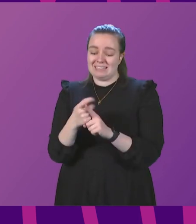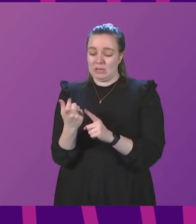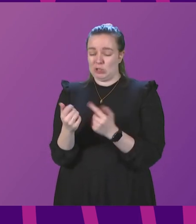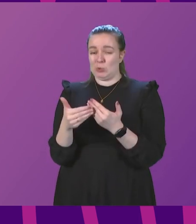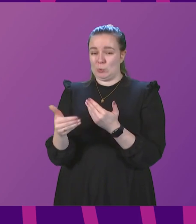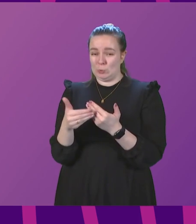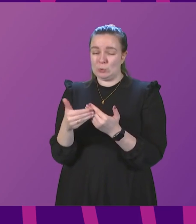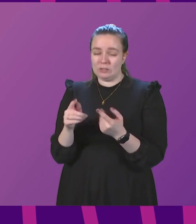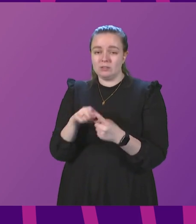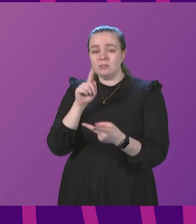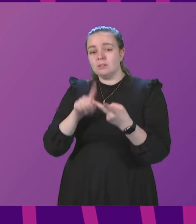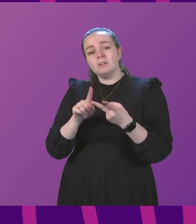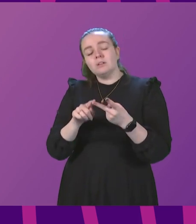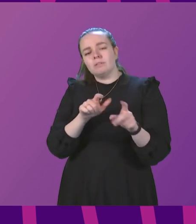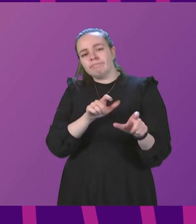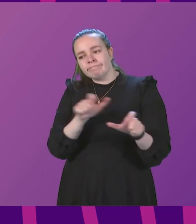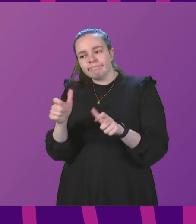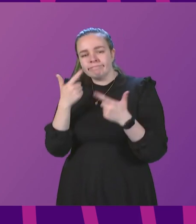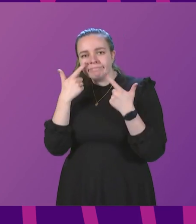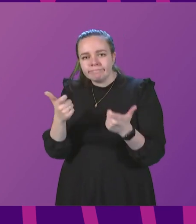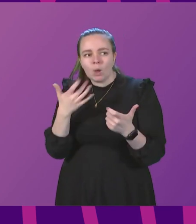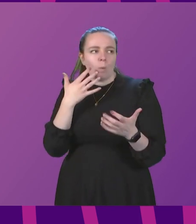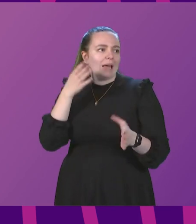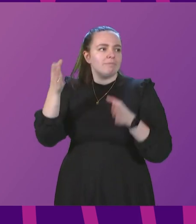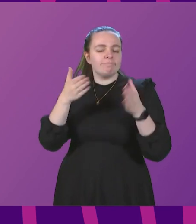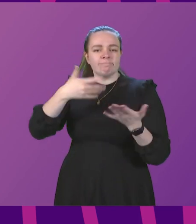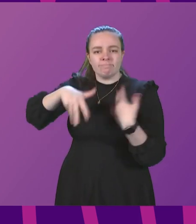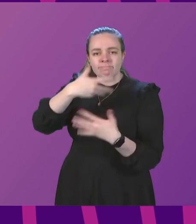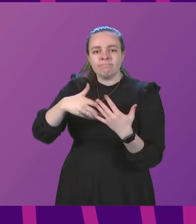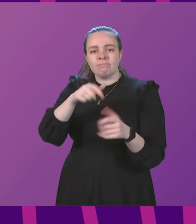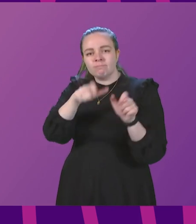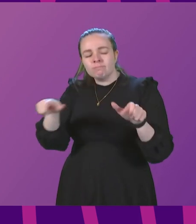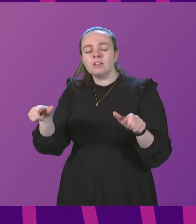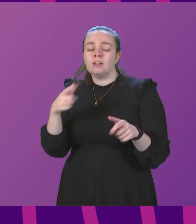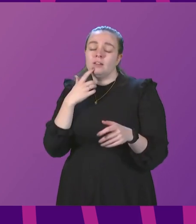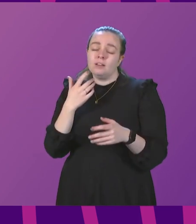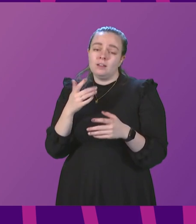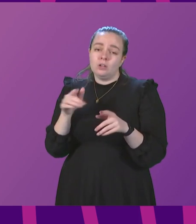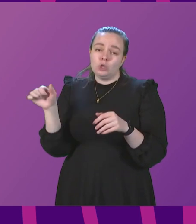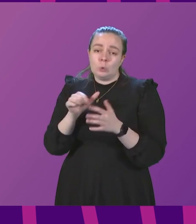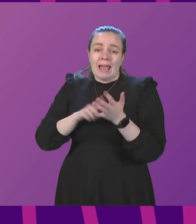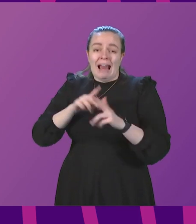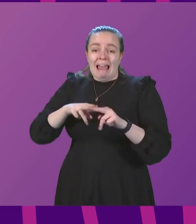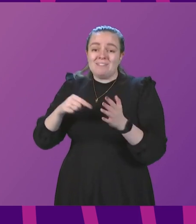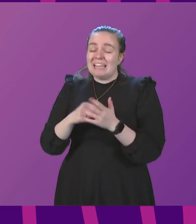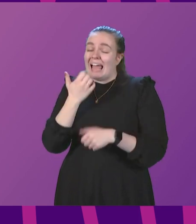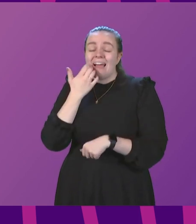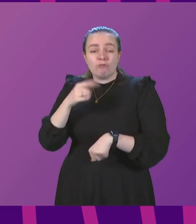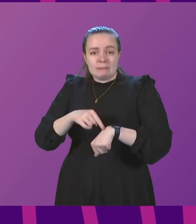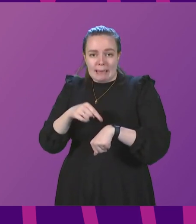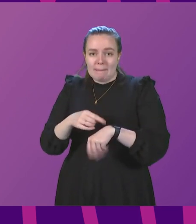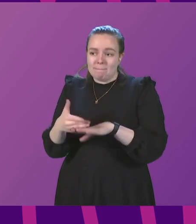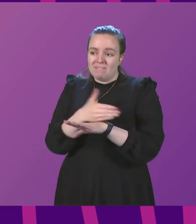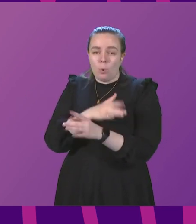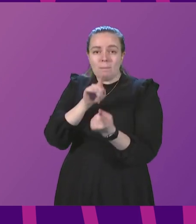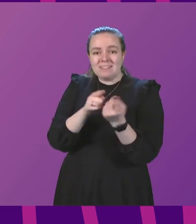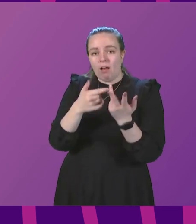can. Second, continue to take care when out and about socialising. In particular, take a lateral flow test every time before